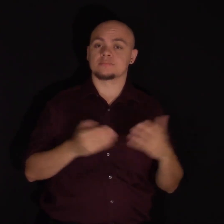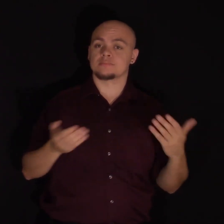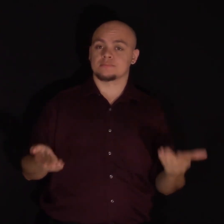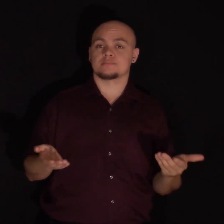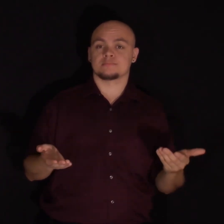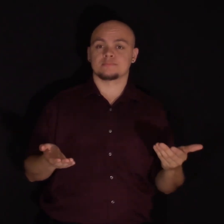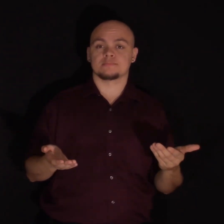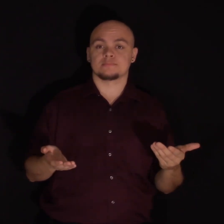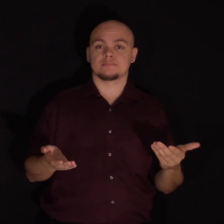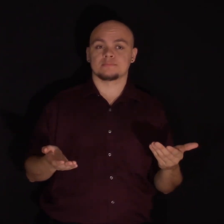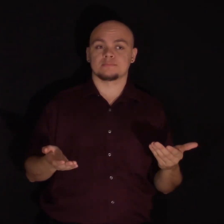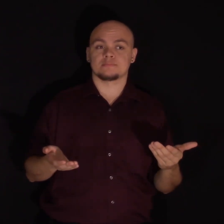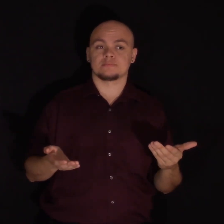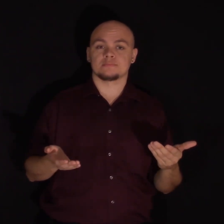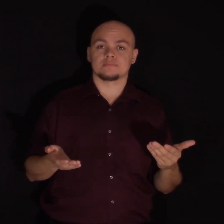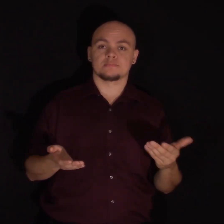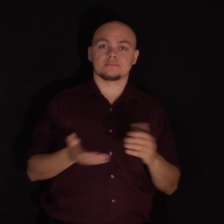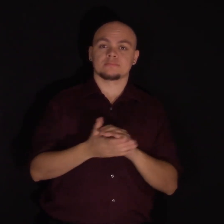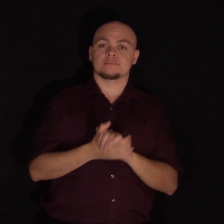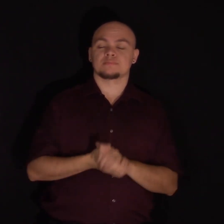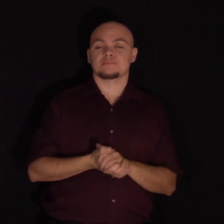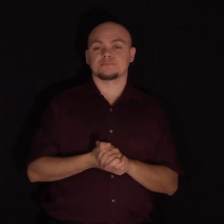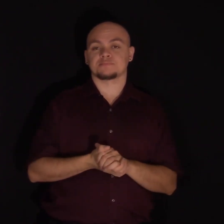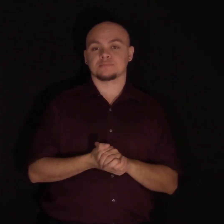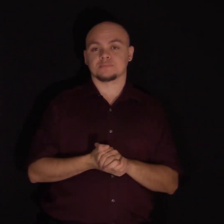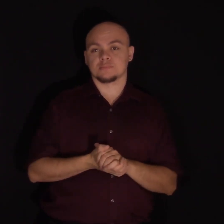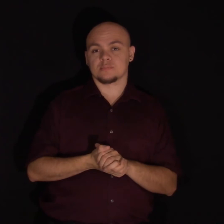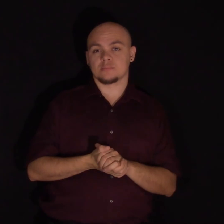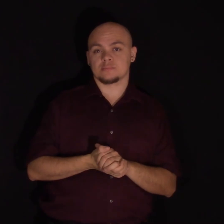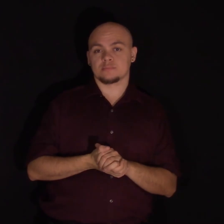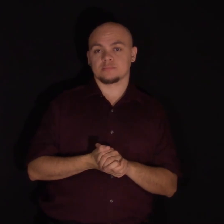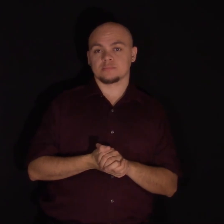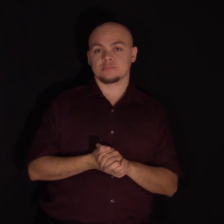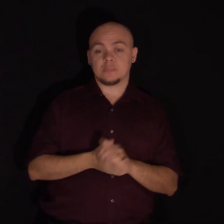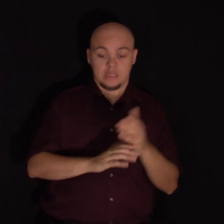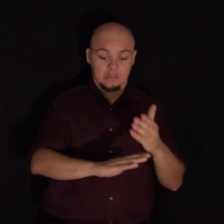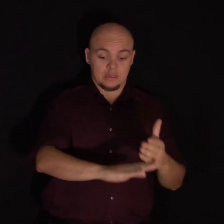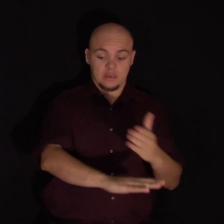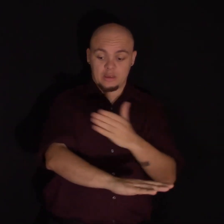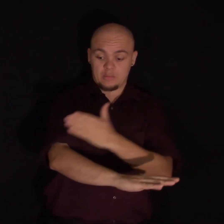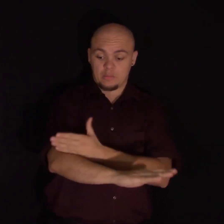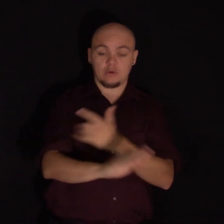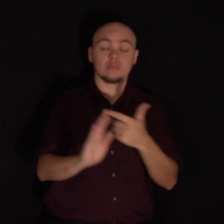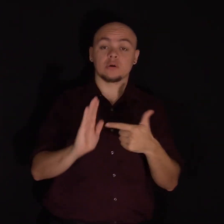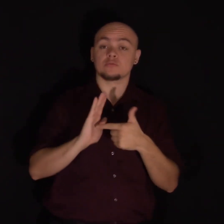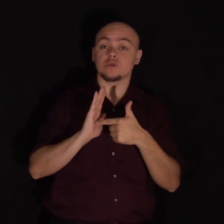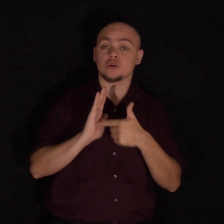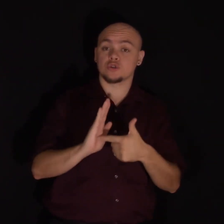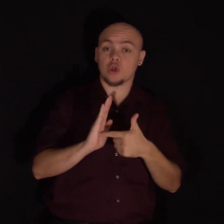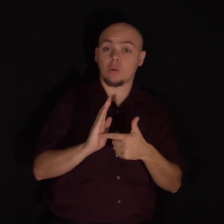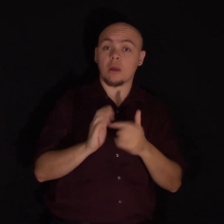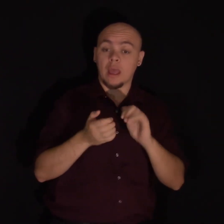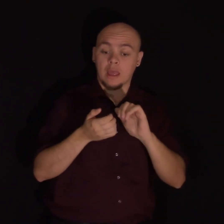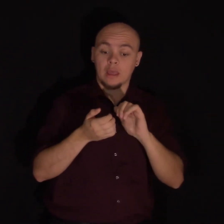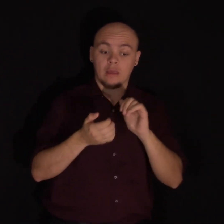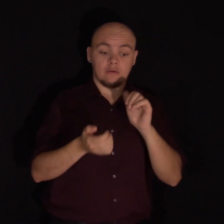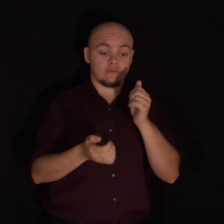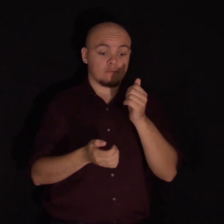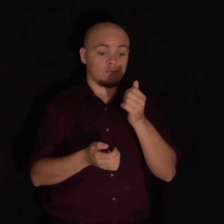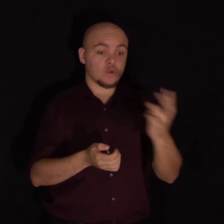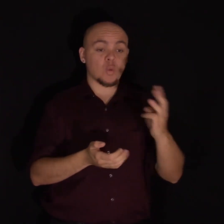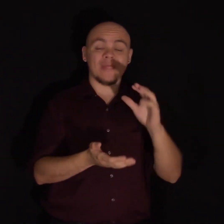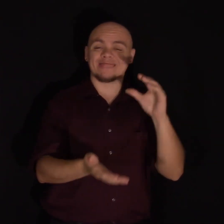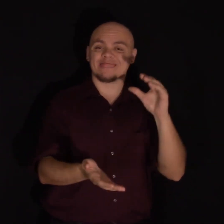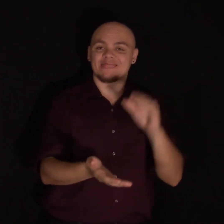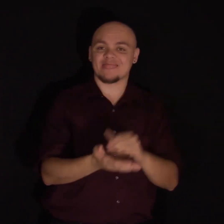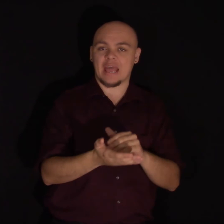shown this now, this kind of improvement with thousands and thousands of kids,